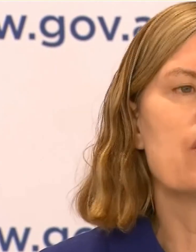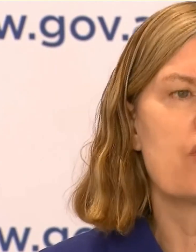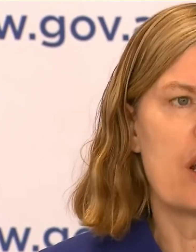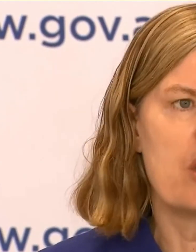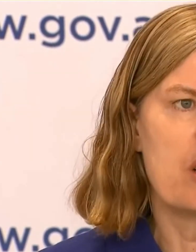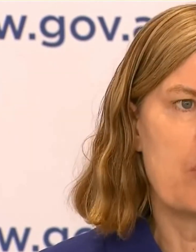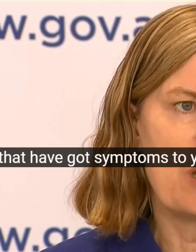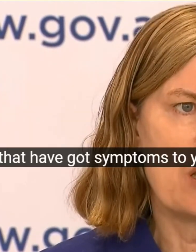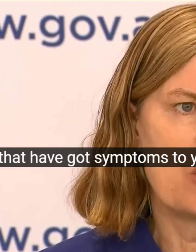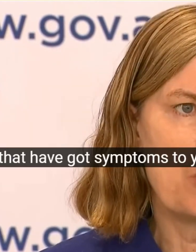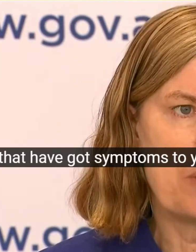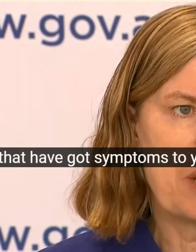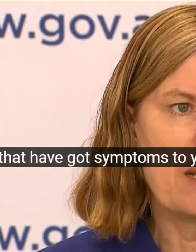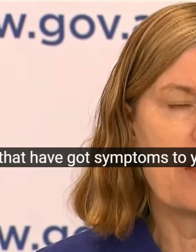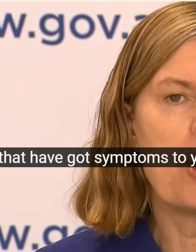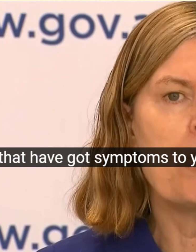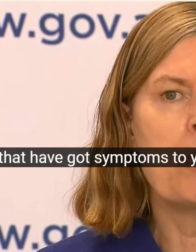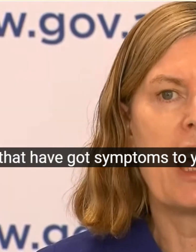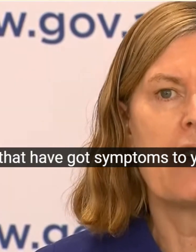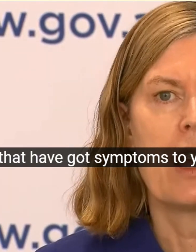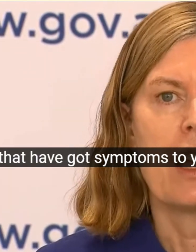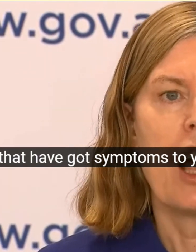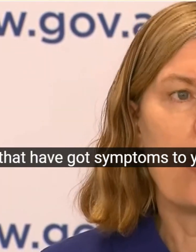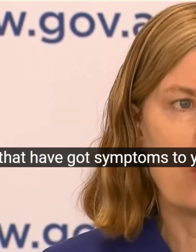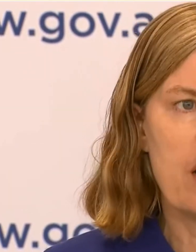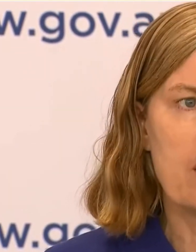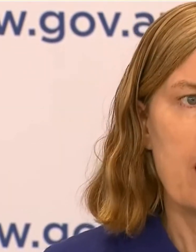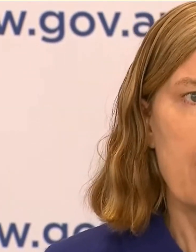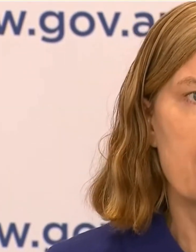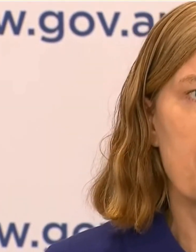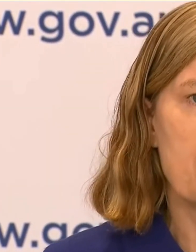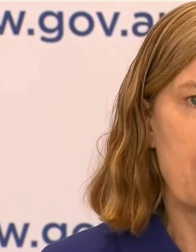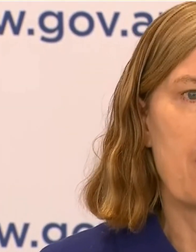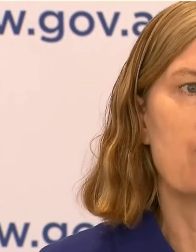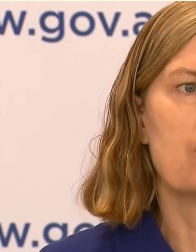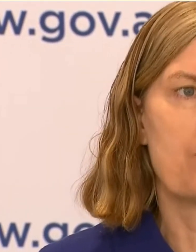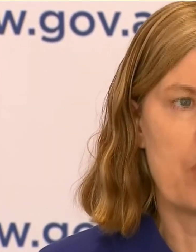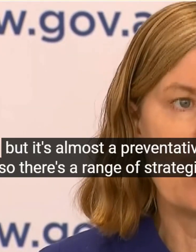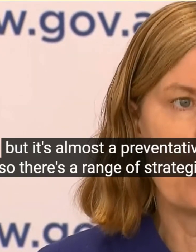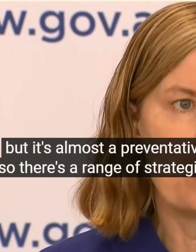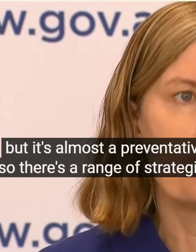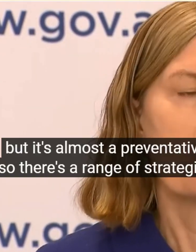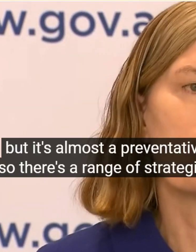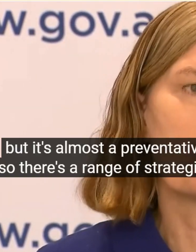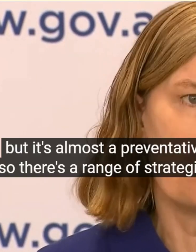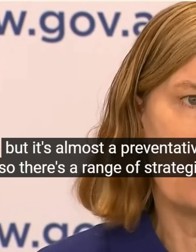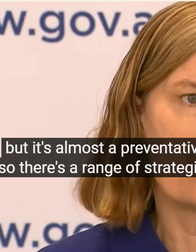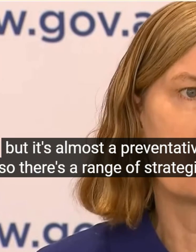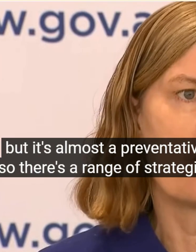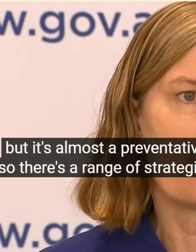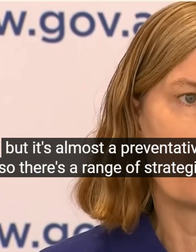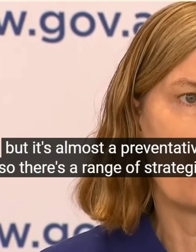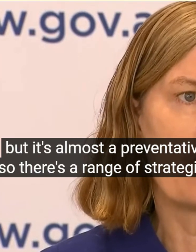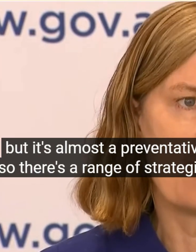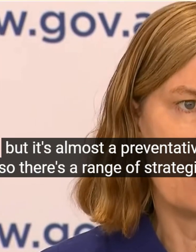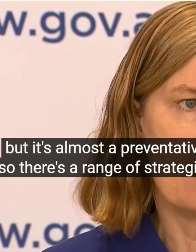So There's A Range Of Strategies That We Need To Put In Place At The Moment We Have A Lockdown And To Some Extent That Gives Us Breathing Room To Look At